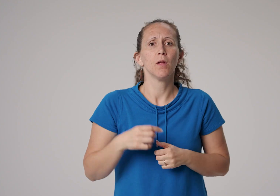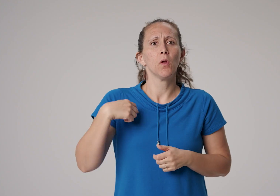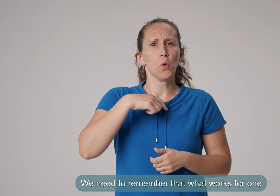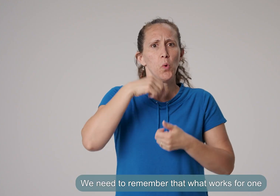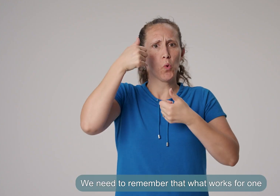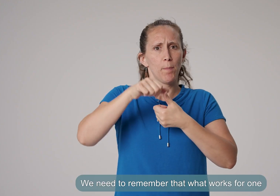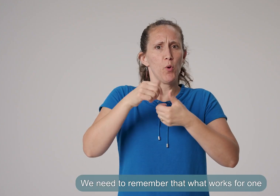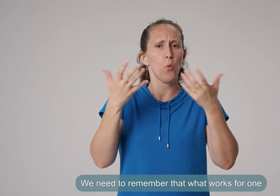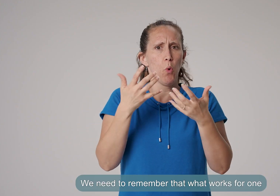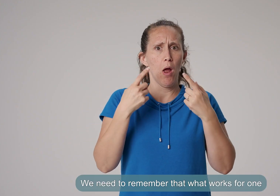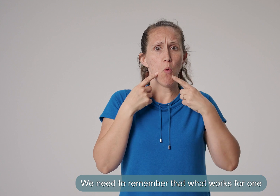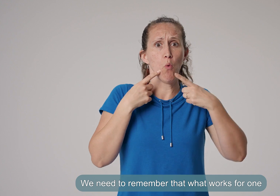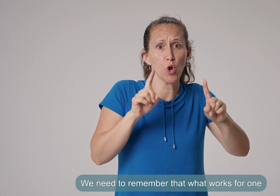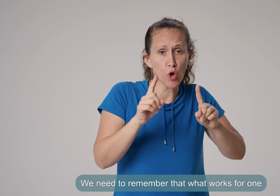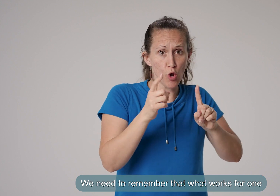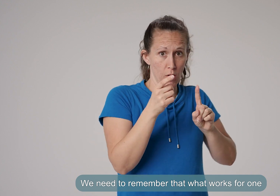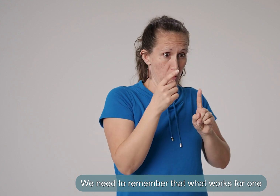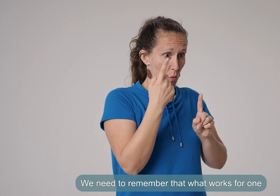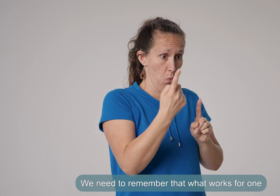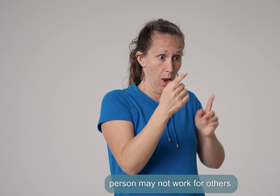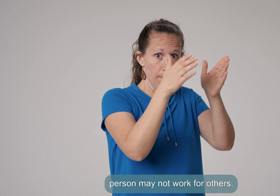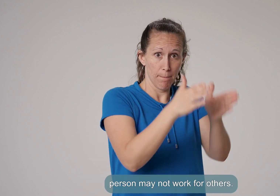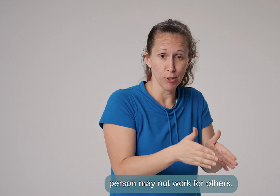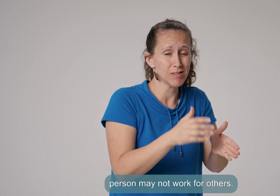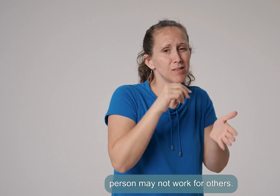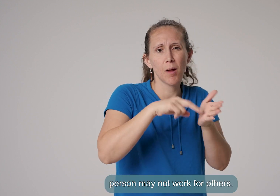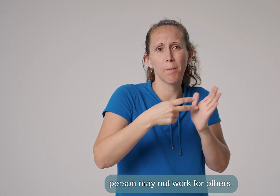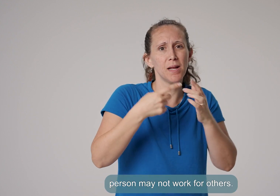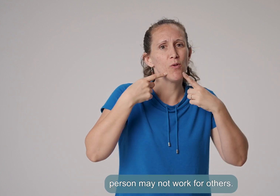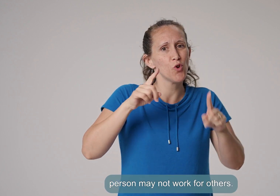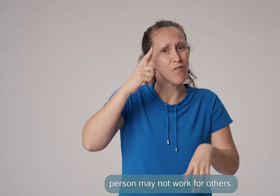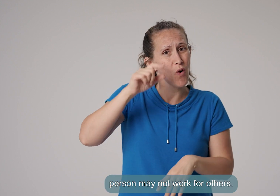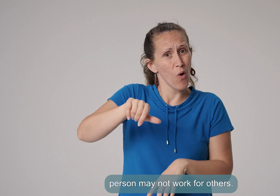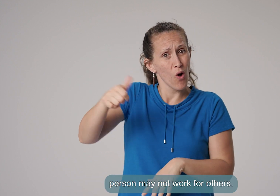We need to remember that what works for one person may not work for others.